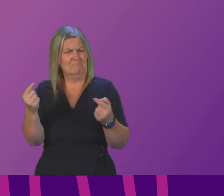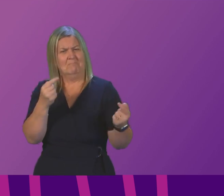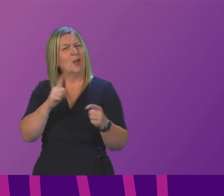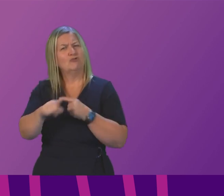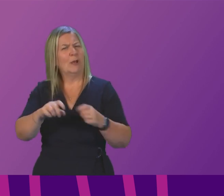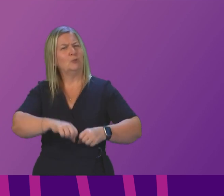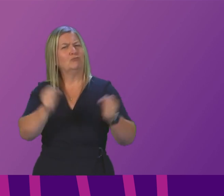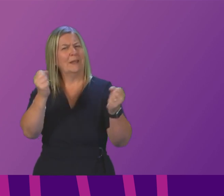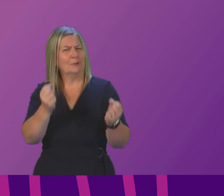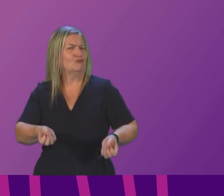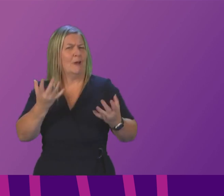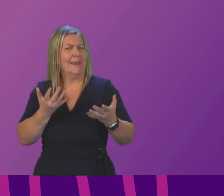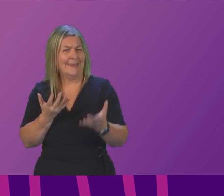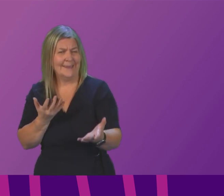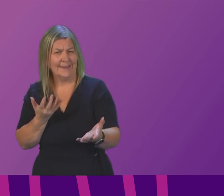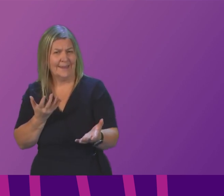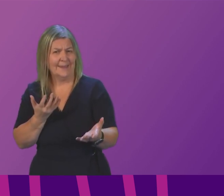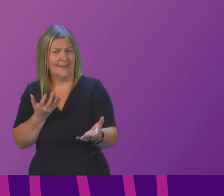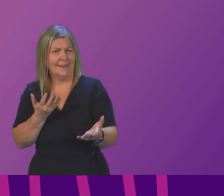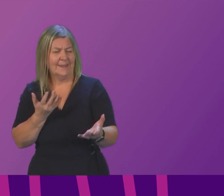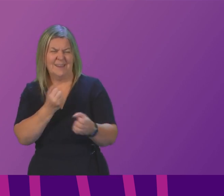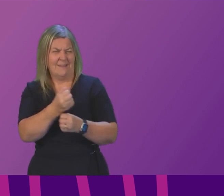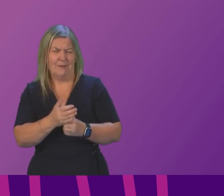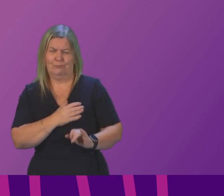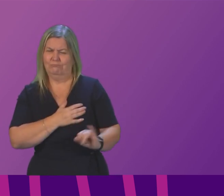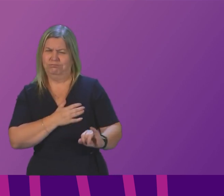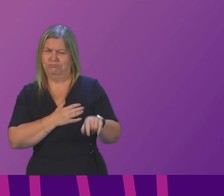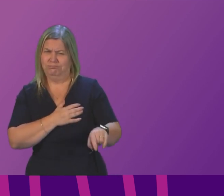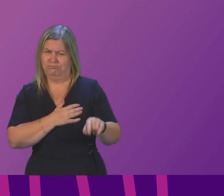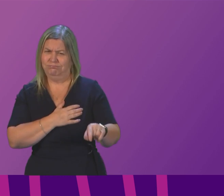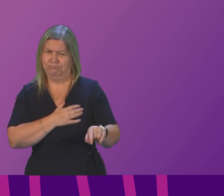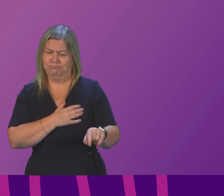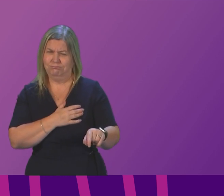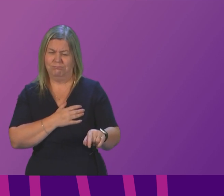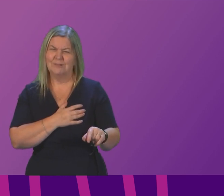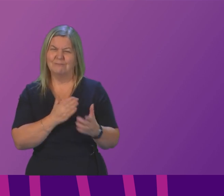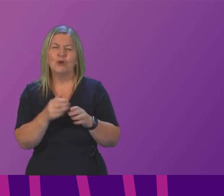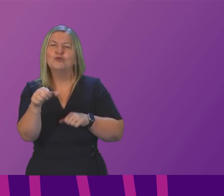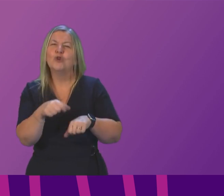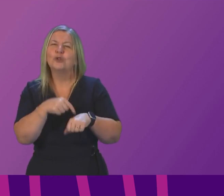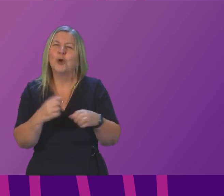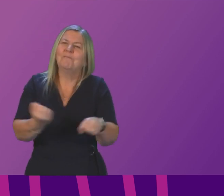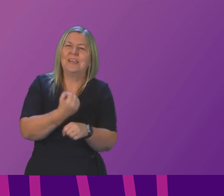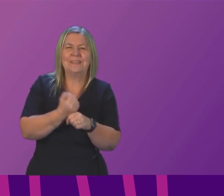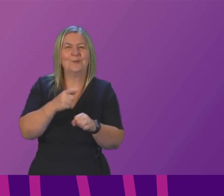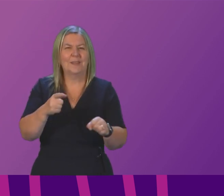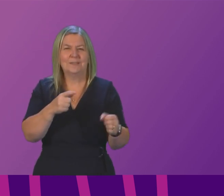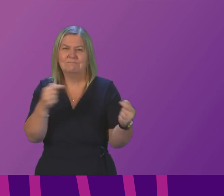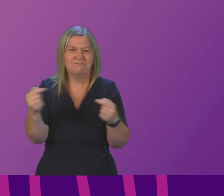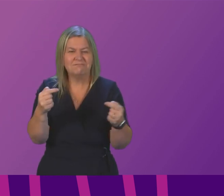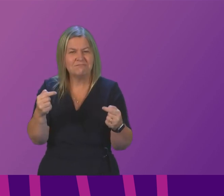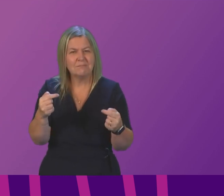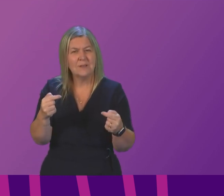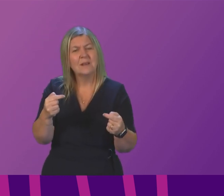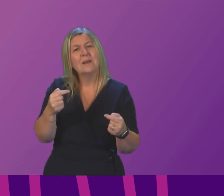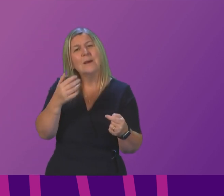the strike is disgraceful and a paltry short-term fix to this long-running dispute so if the First Minister agrees with this position will she please